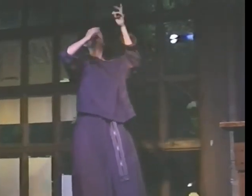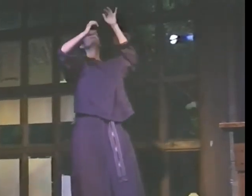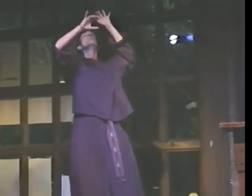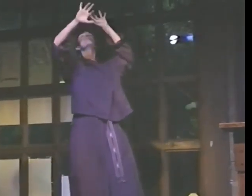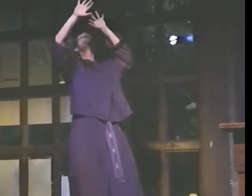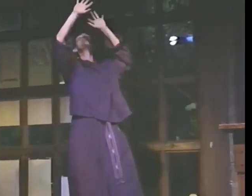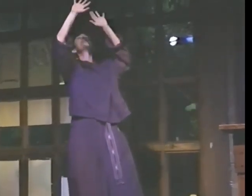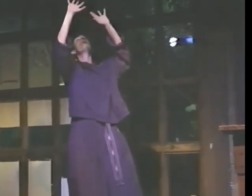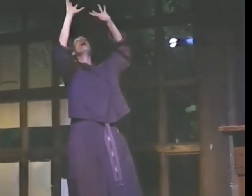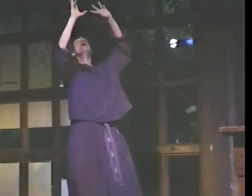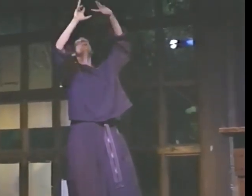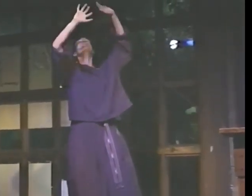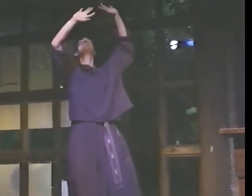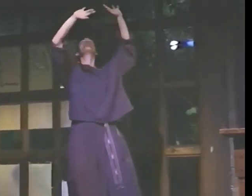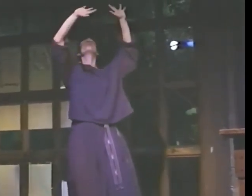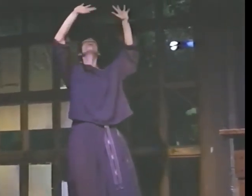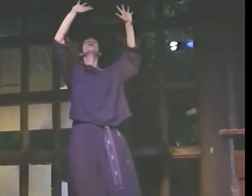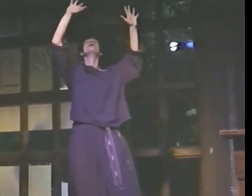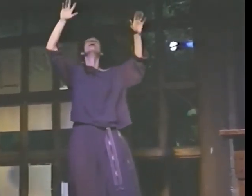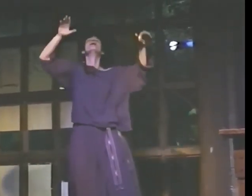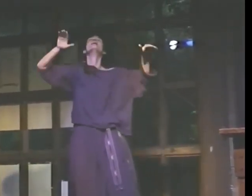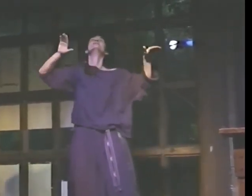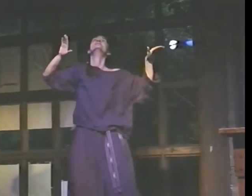Back to the colors.